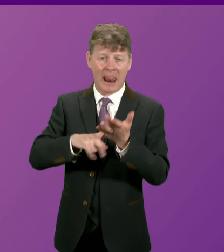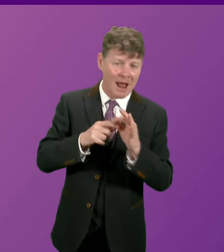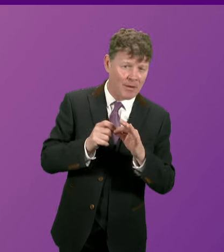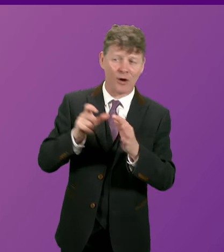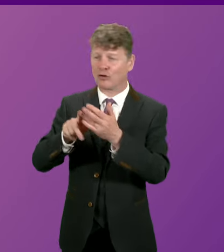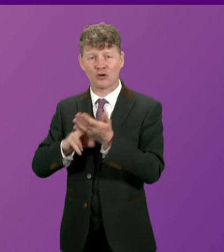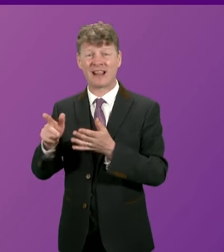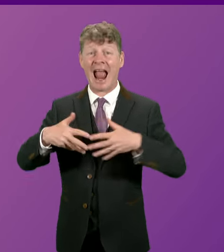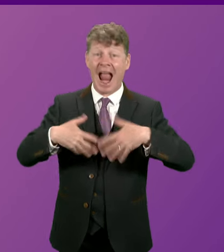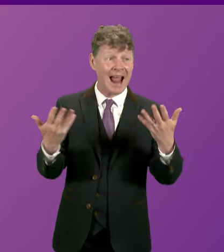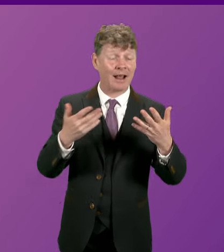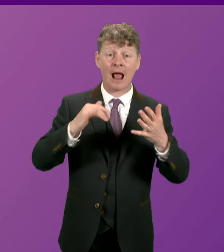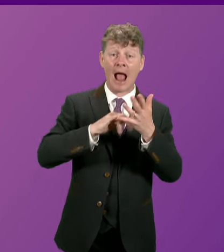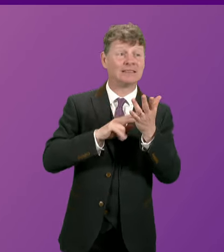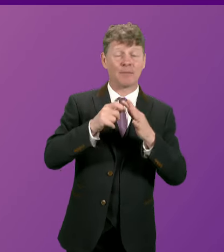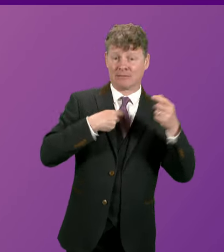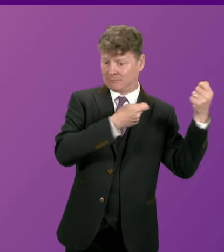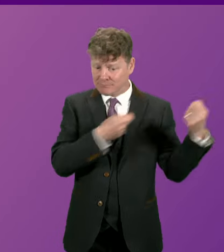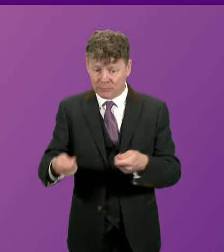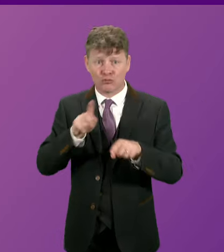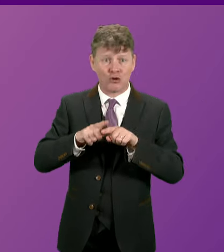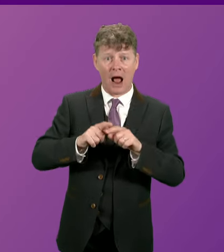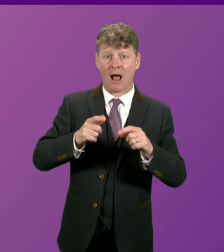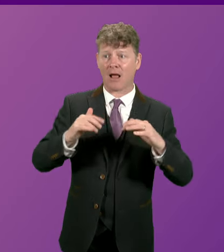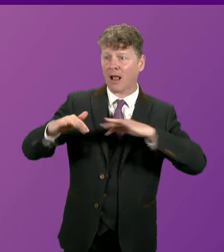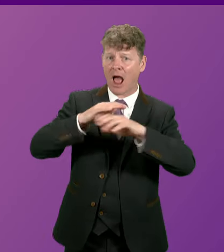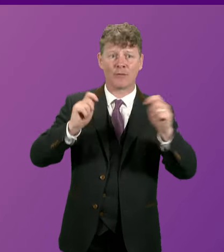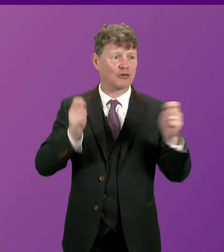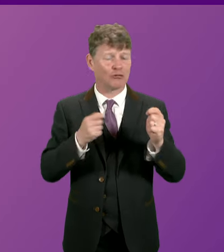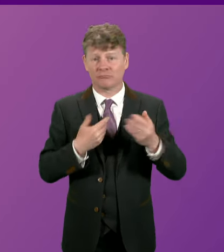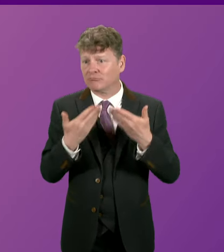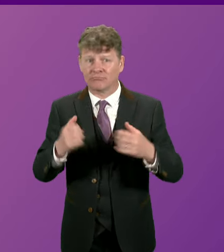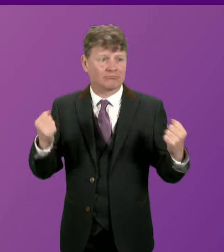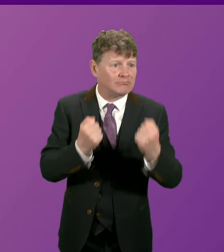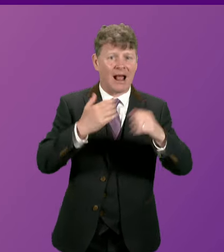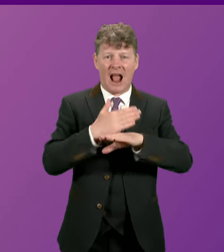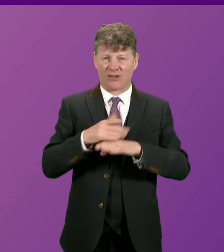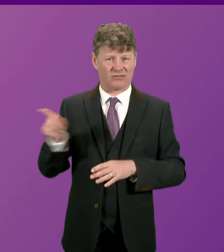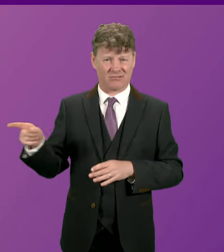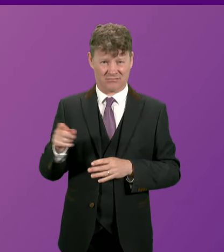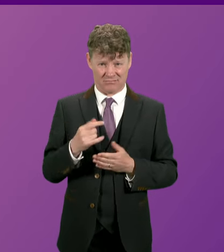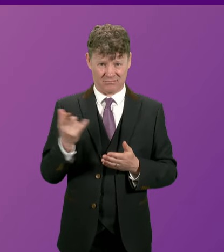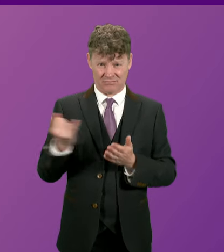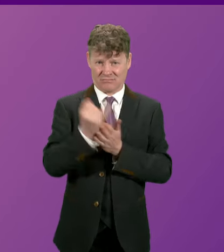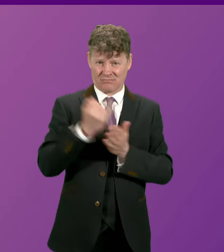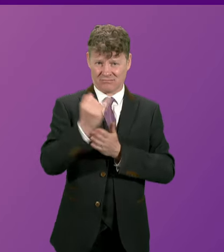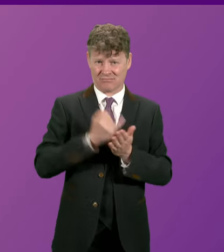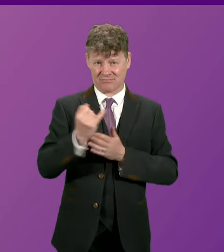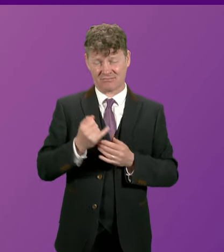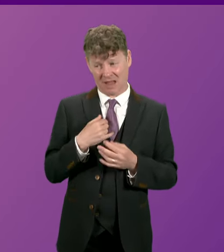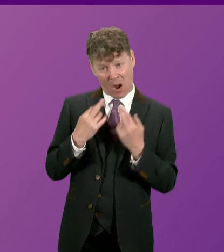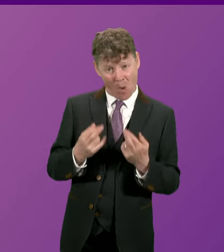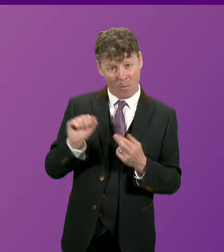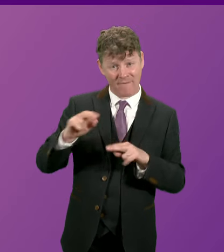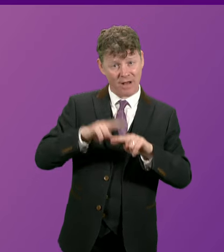any measure that we bring so for Faisal Chowdhury of course we will look at the amendments that he has suggested or the ideas that he suggested I would hope his